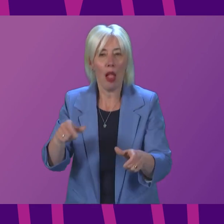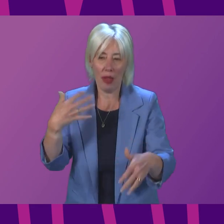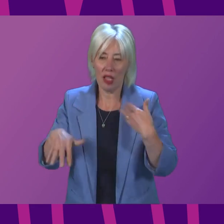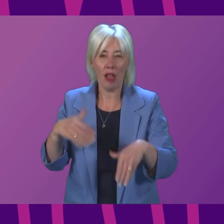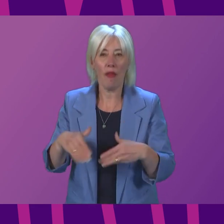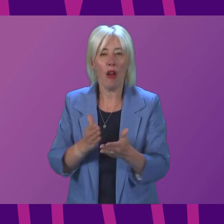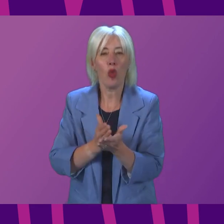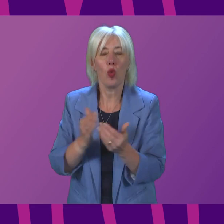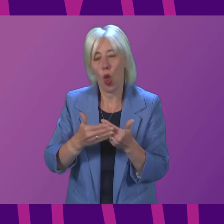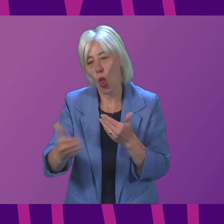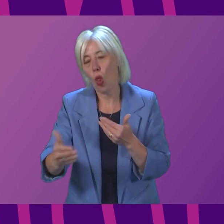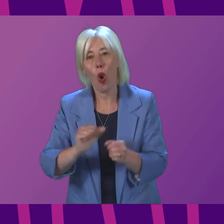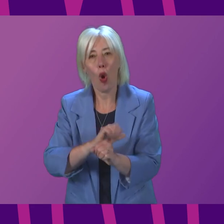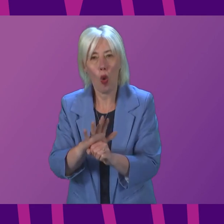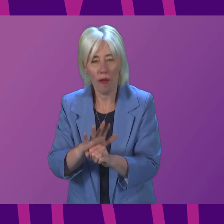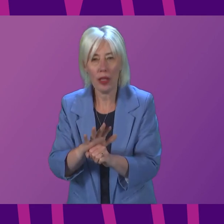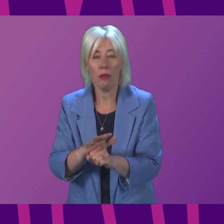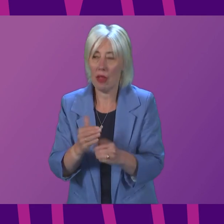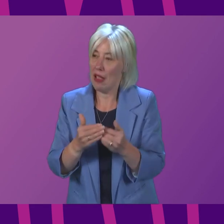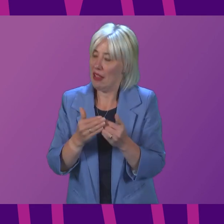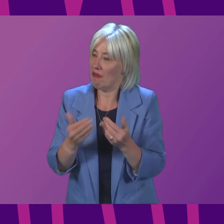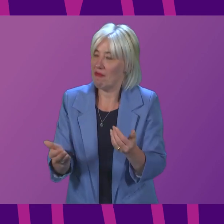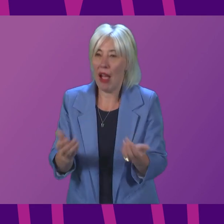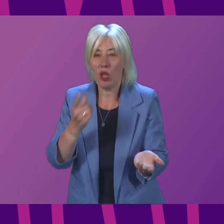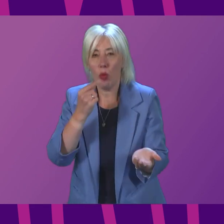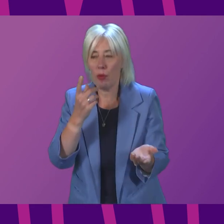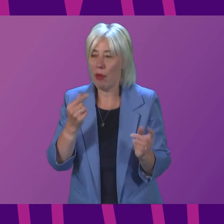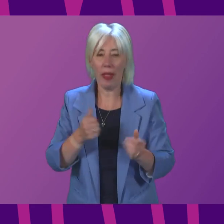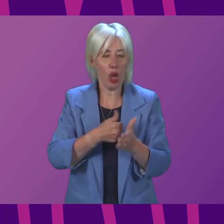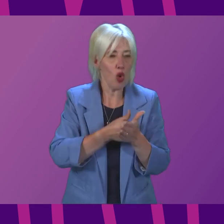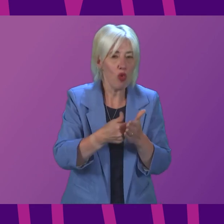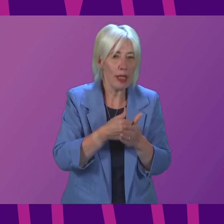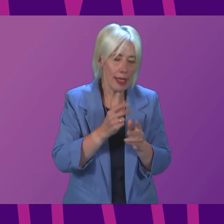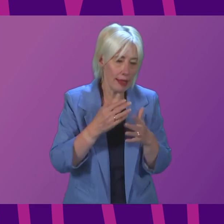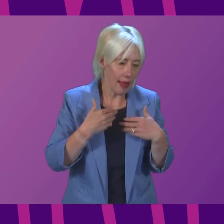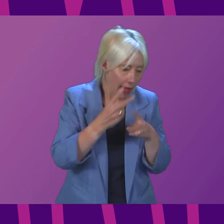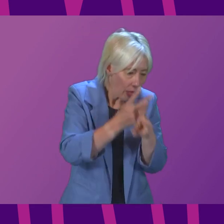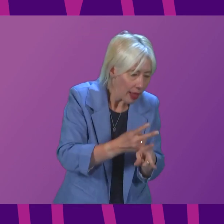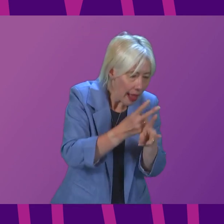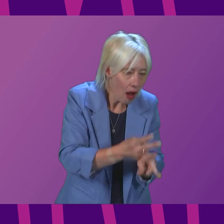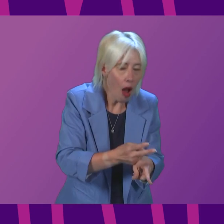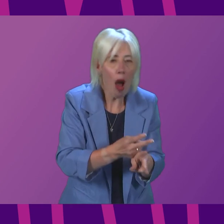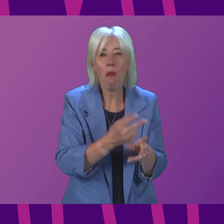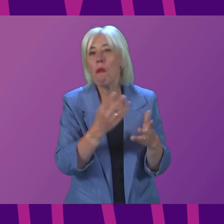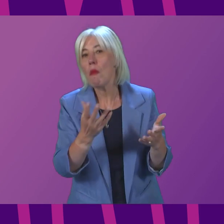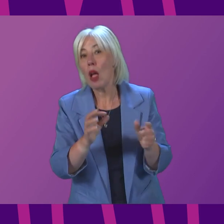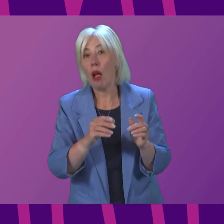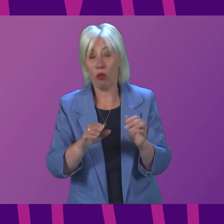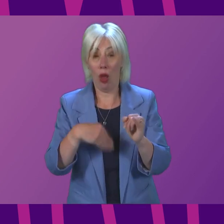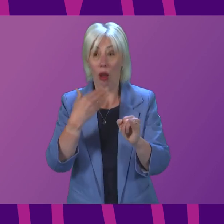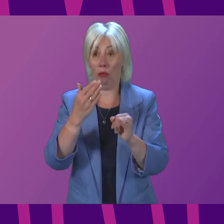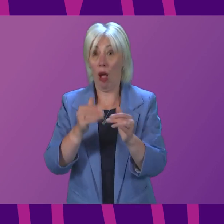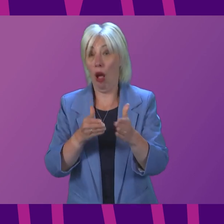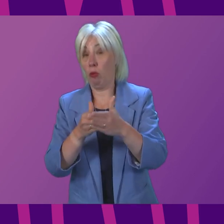COVID. They are provided as far as possible, from routine health care up to and including specialist health care.